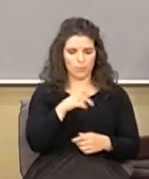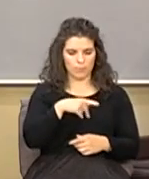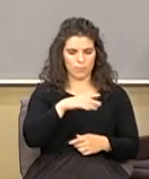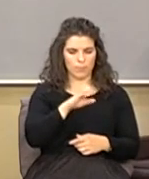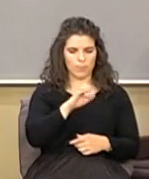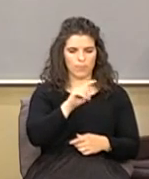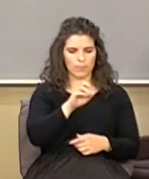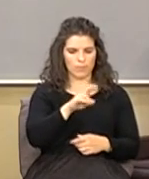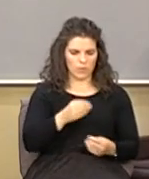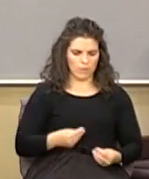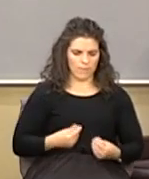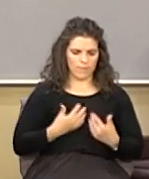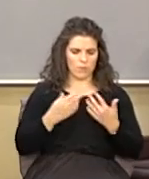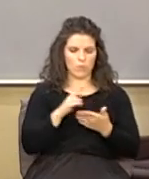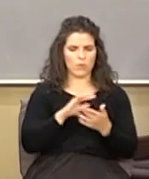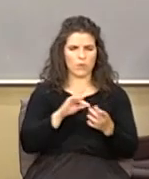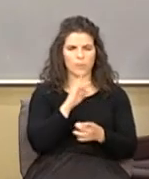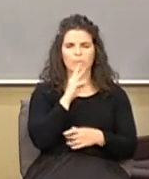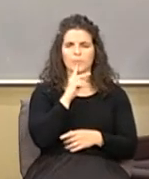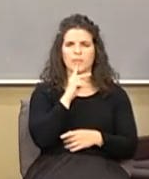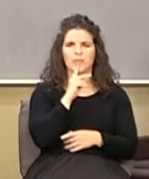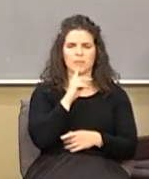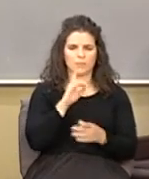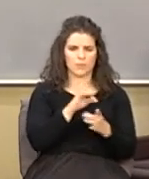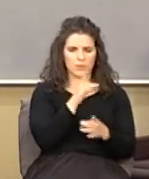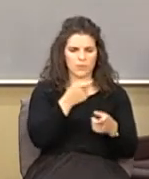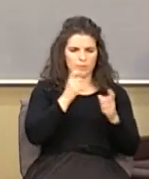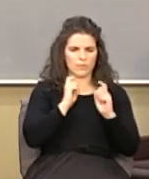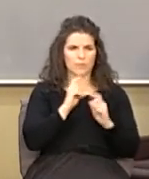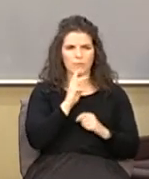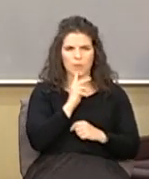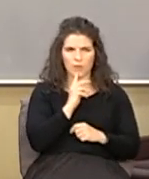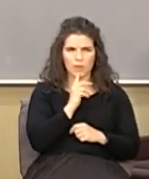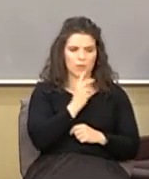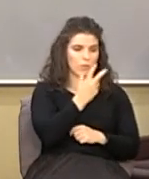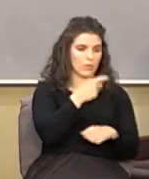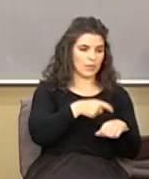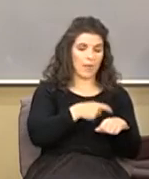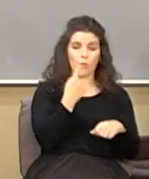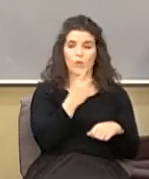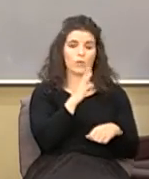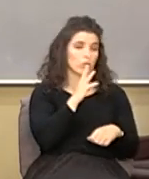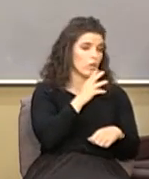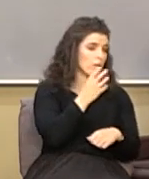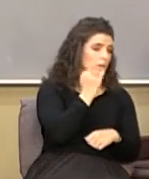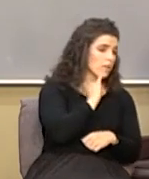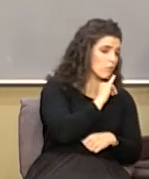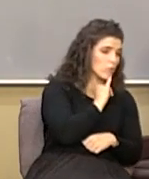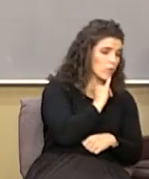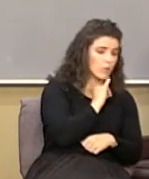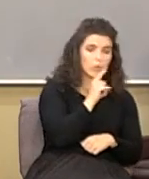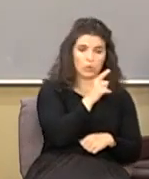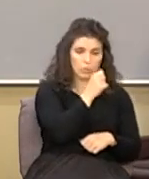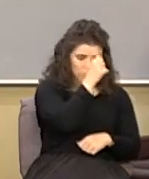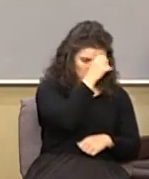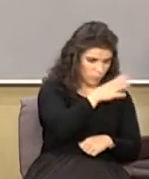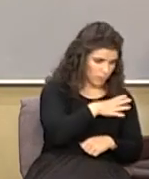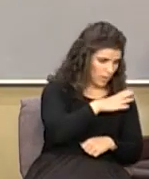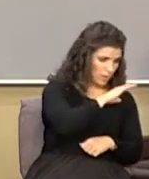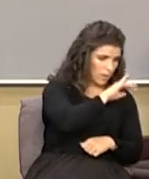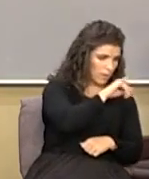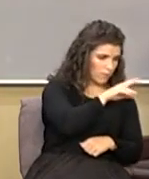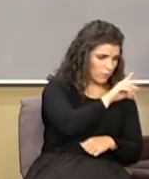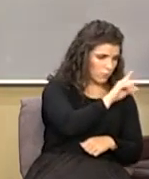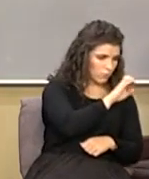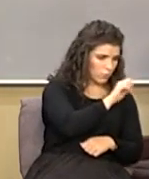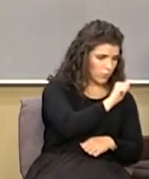Spirit gave him utterance and three times he says I'm only talking to Israel you men of Judea you men of Israel little house of Israel